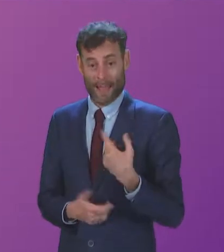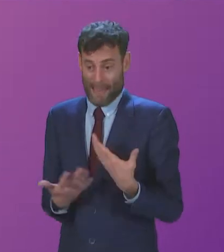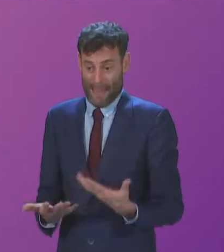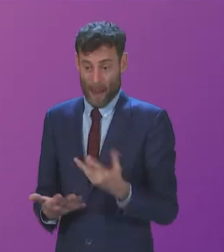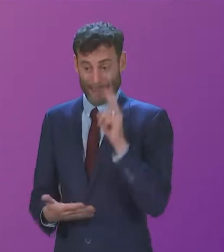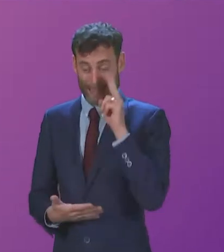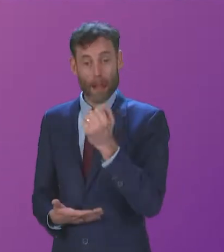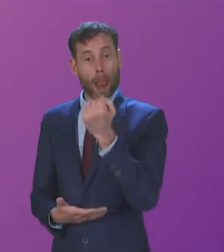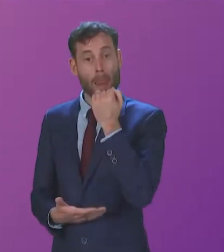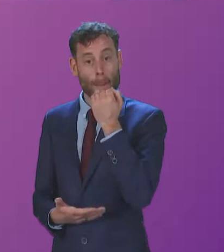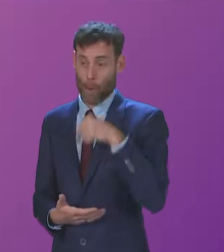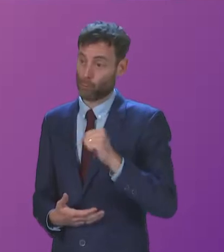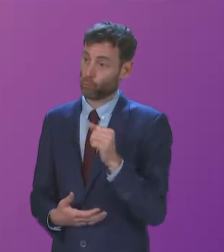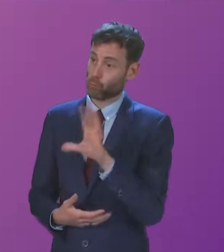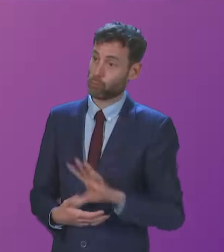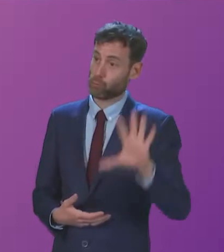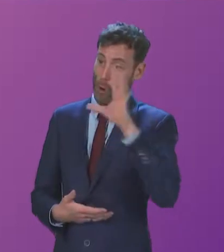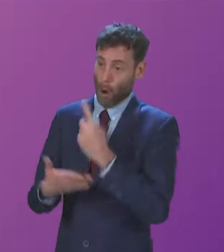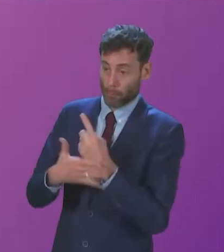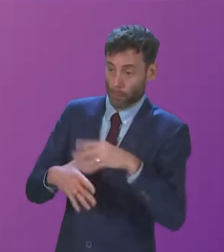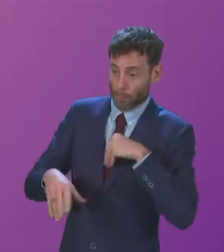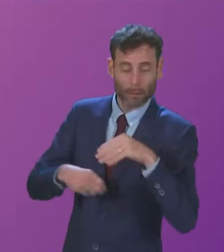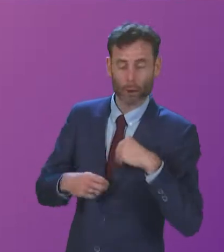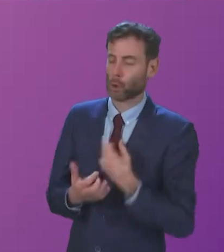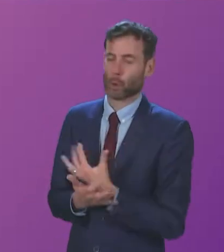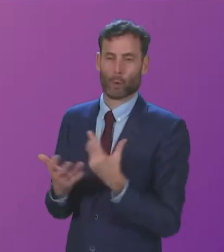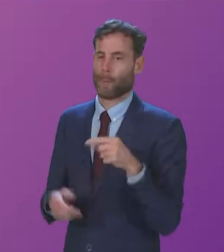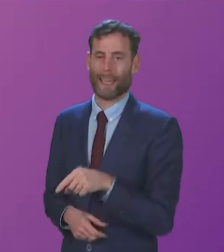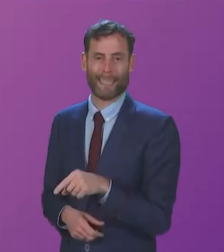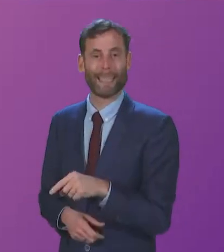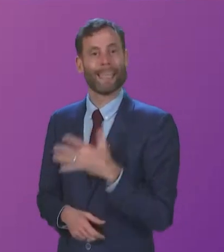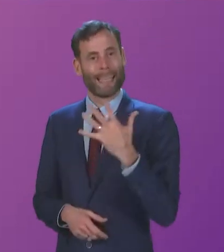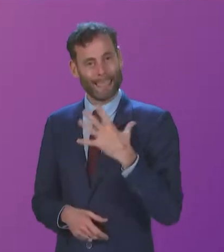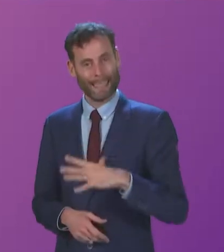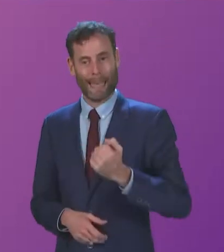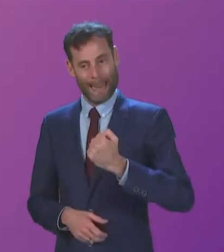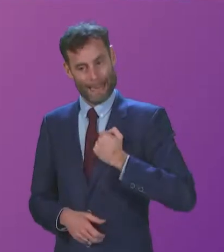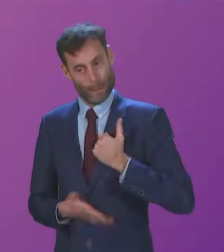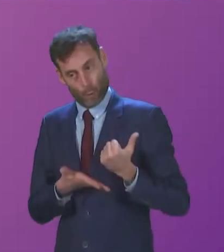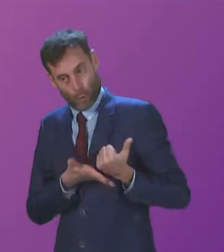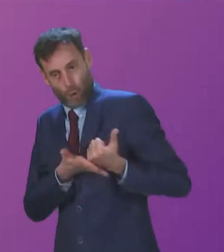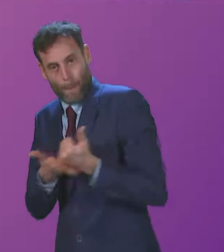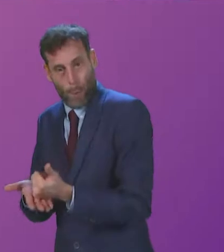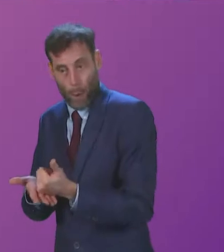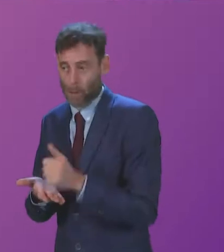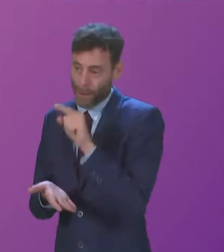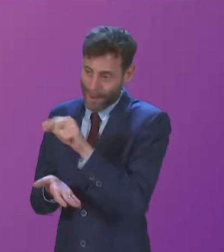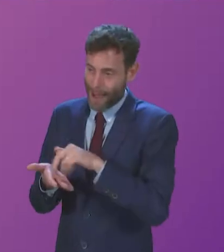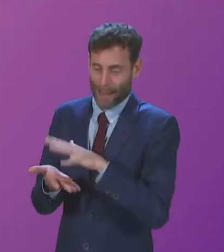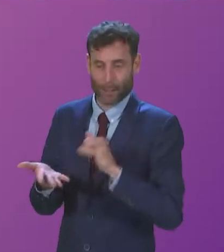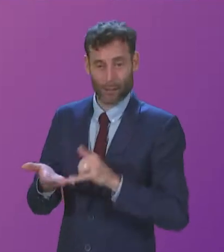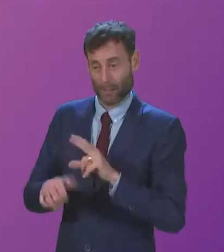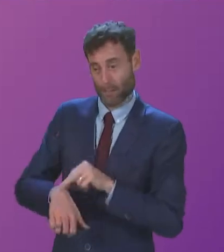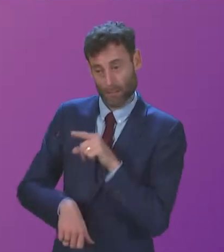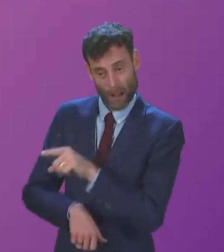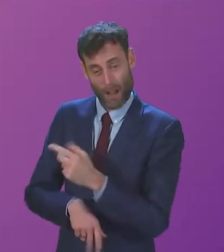all of that, that, of course, can help to alleviate the pressure on our NHS and help those who are working so courageously and tirelessly